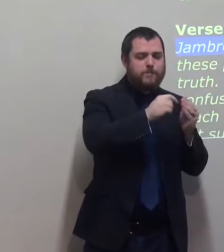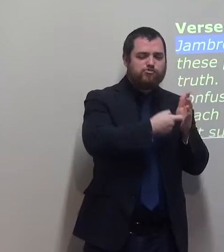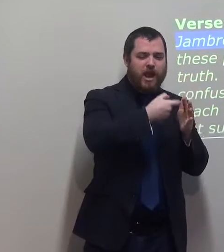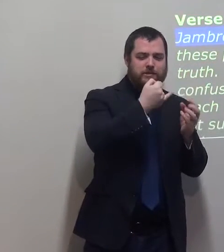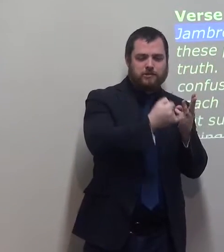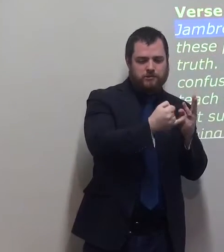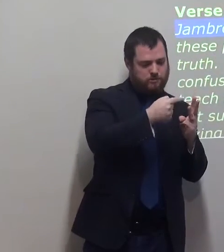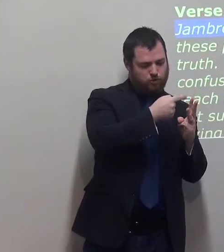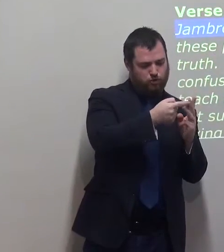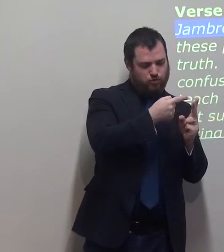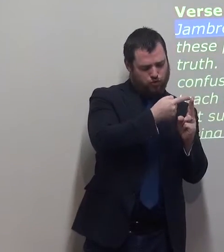fought against Moses.